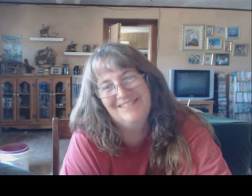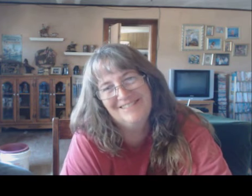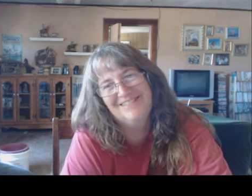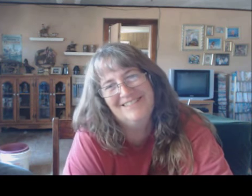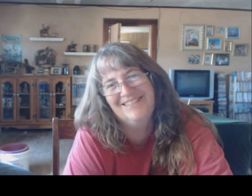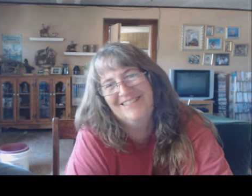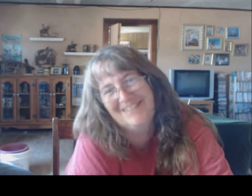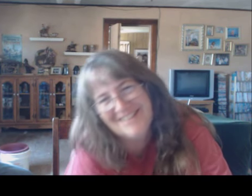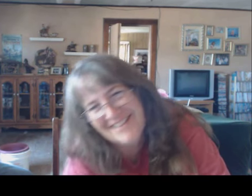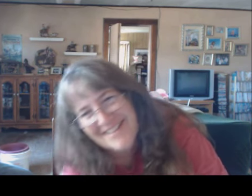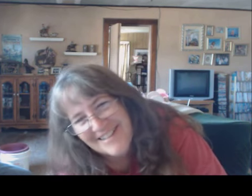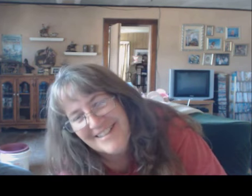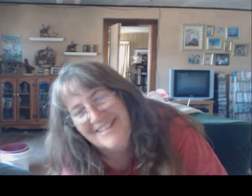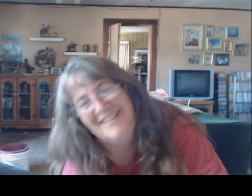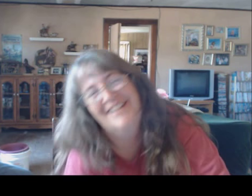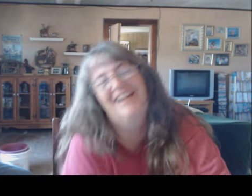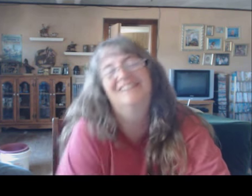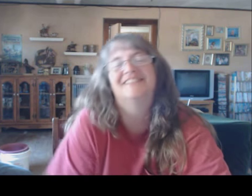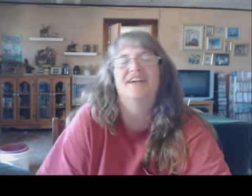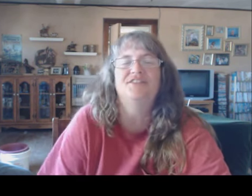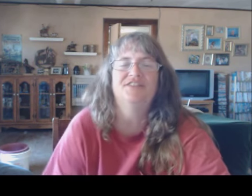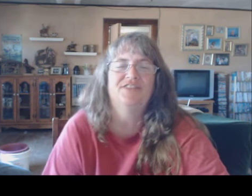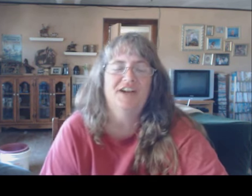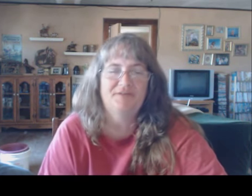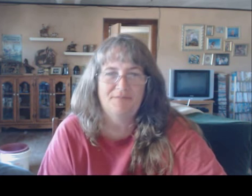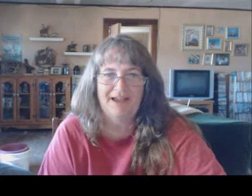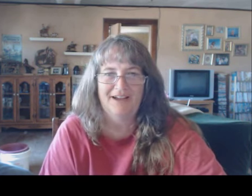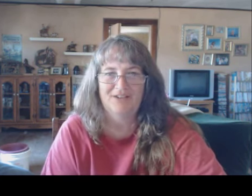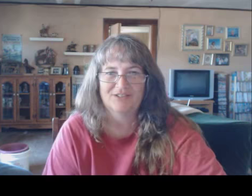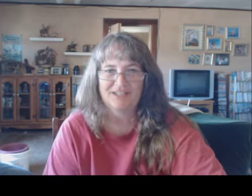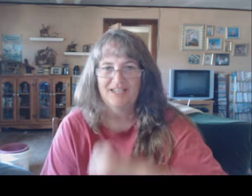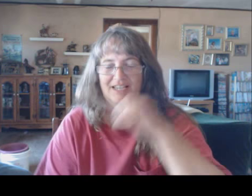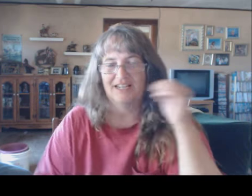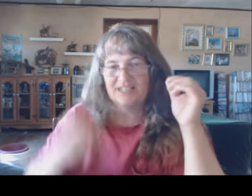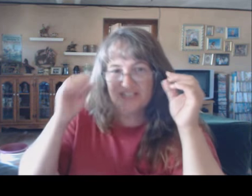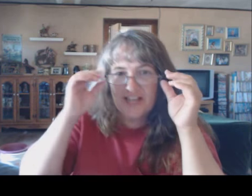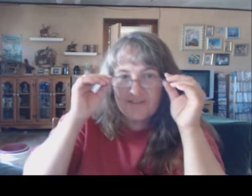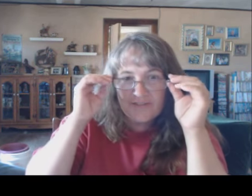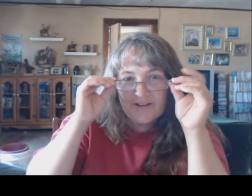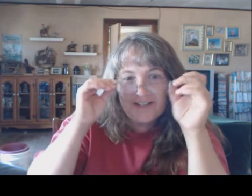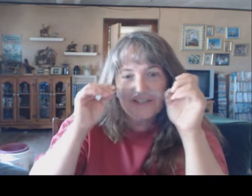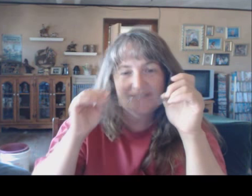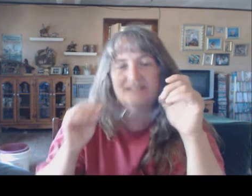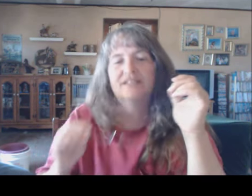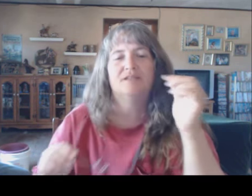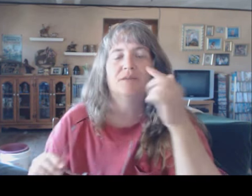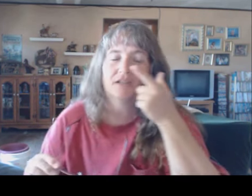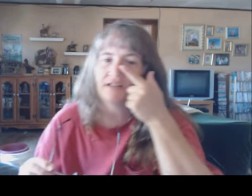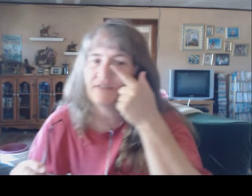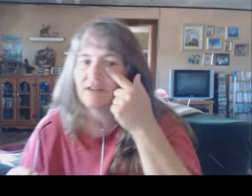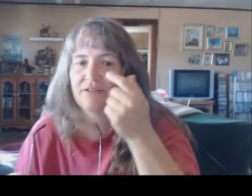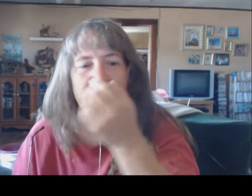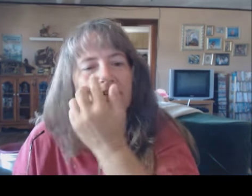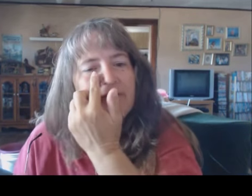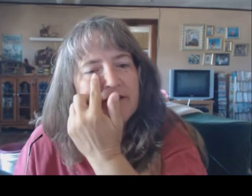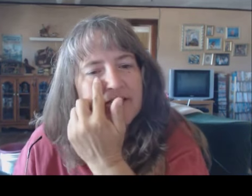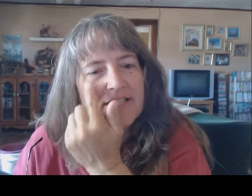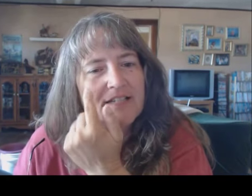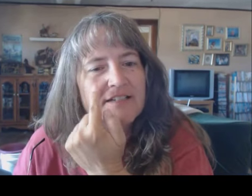hug. Yeah, it's 75 pounds. And I just have one little mark left. don't even know if you can see it.